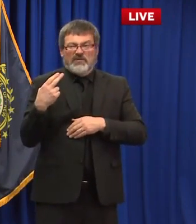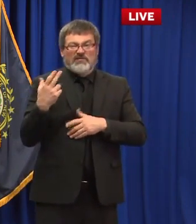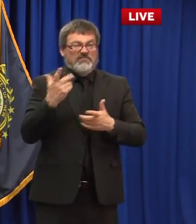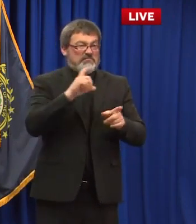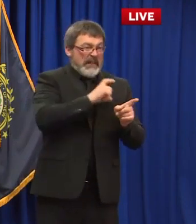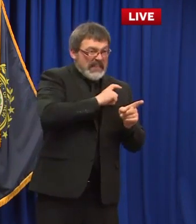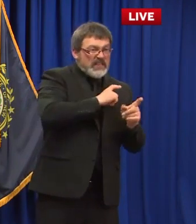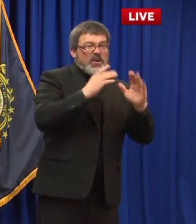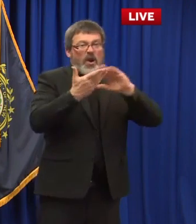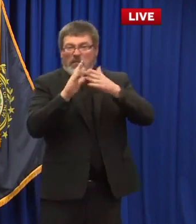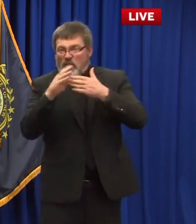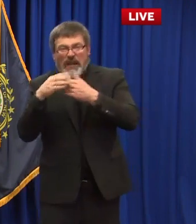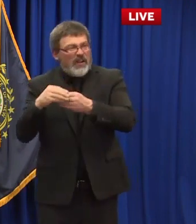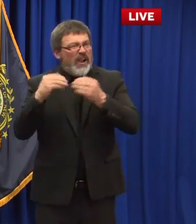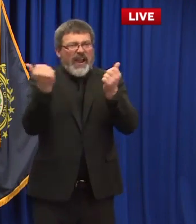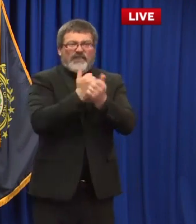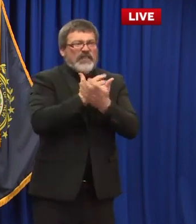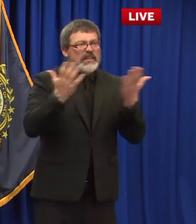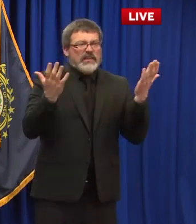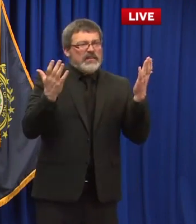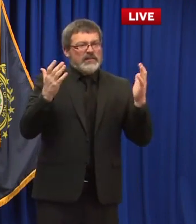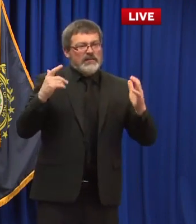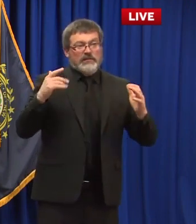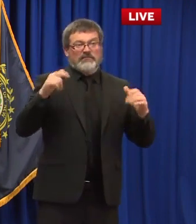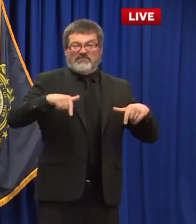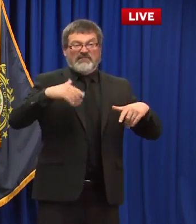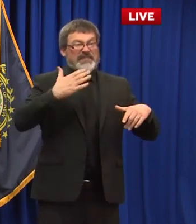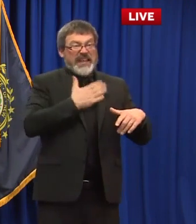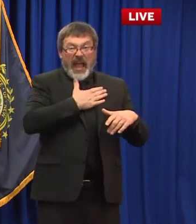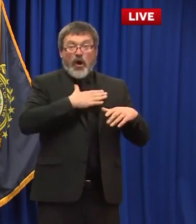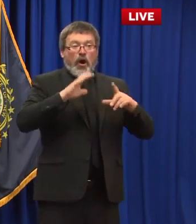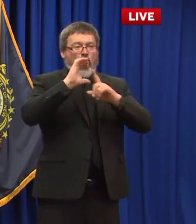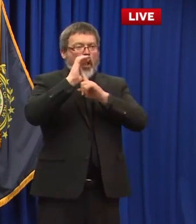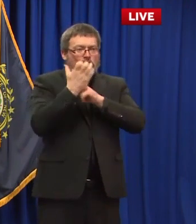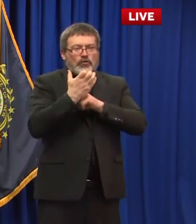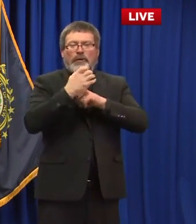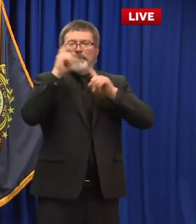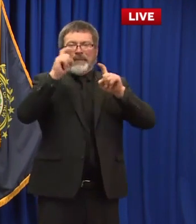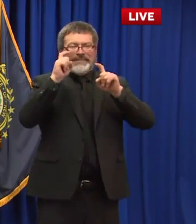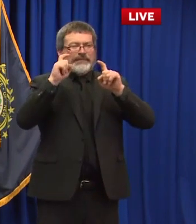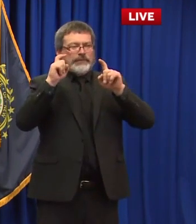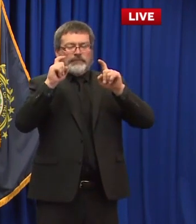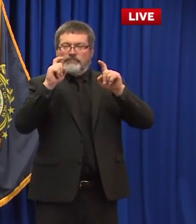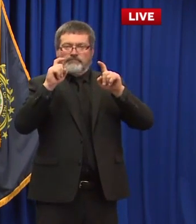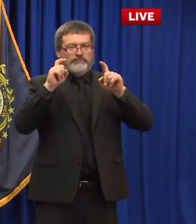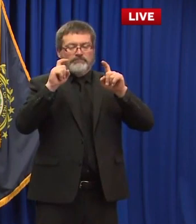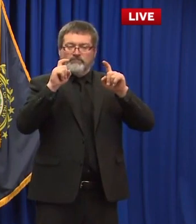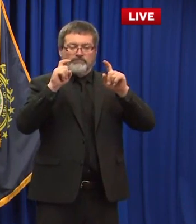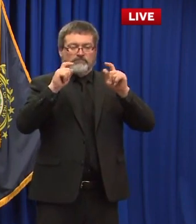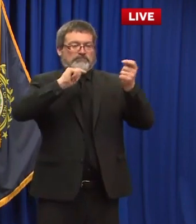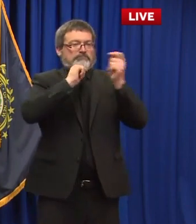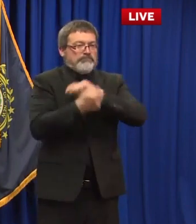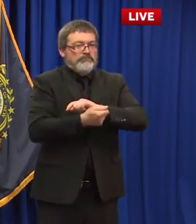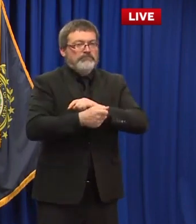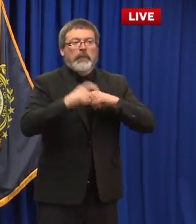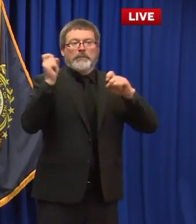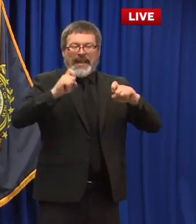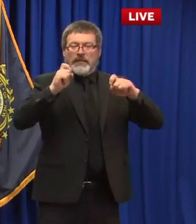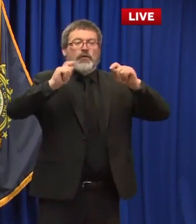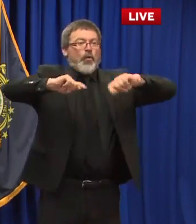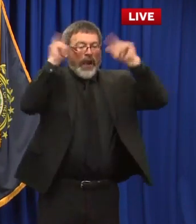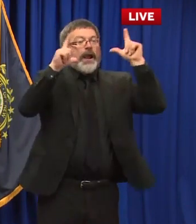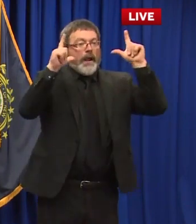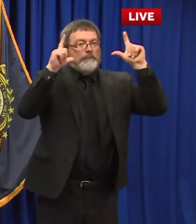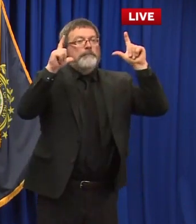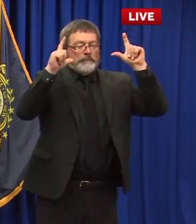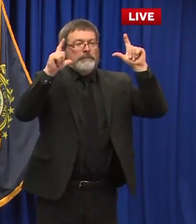our culture that really needs to to wake up to the 21st century and and um it's an it's unfortunate that it takes the murder of some of these individuals